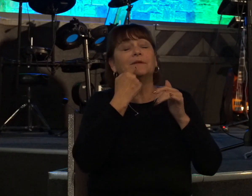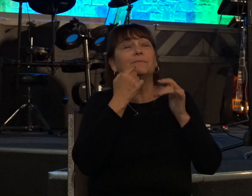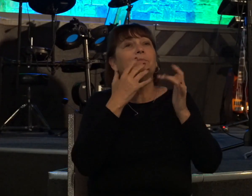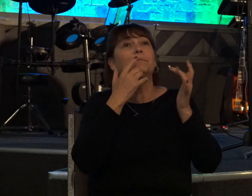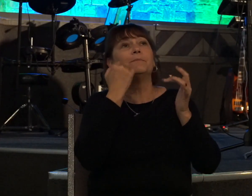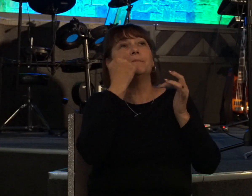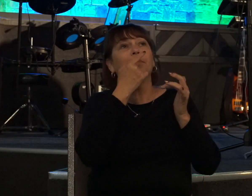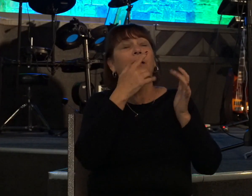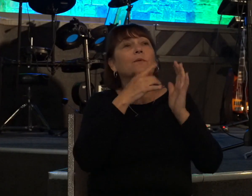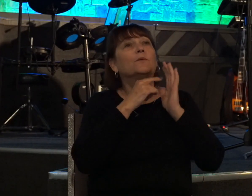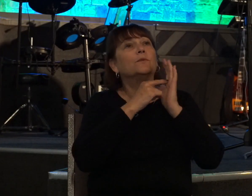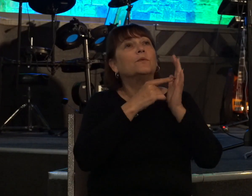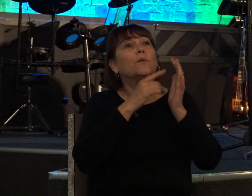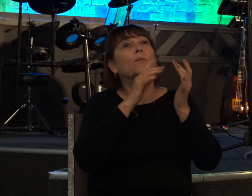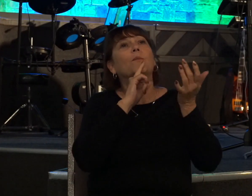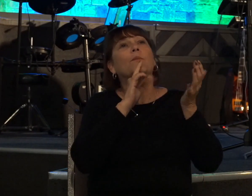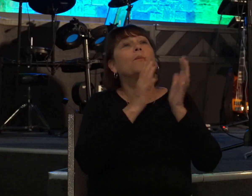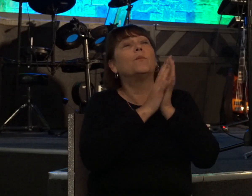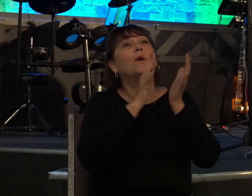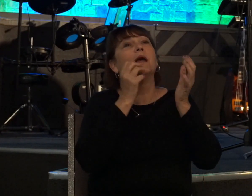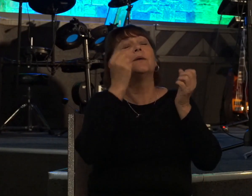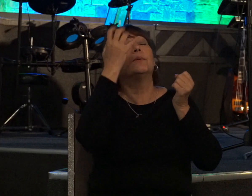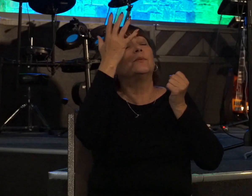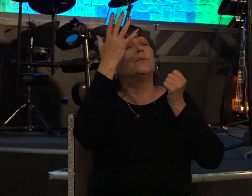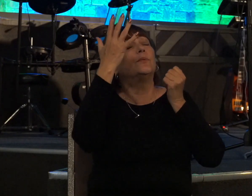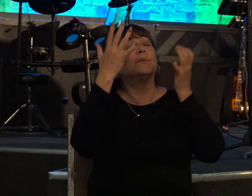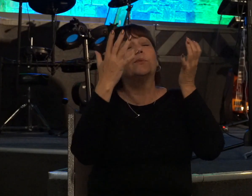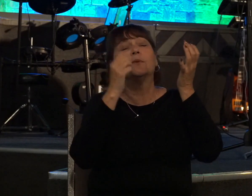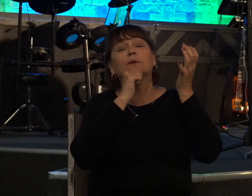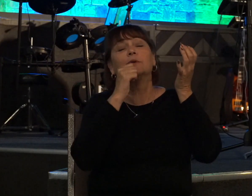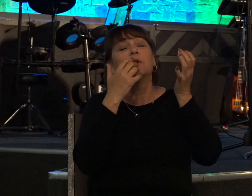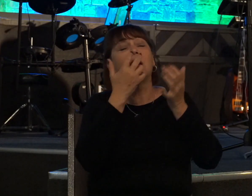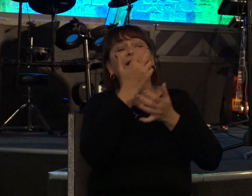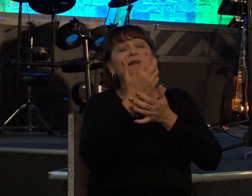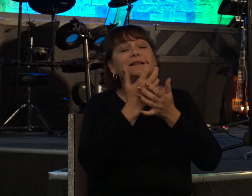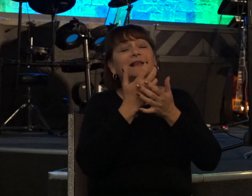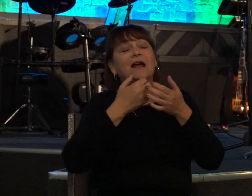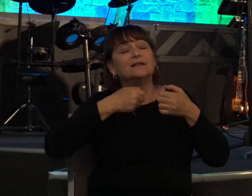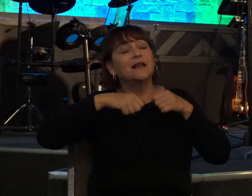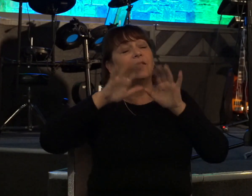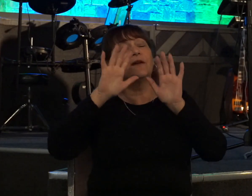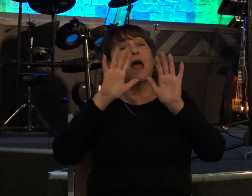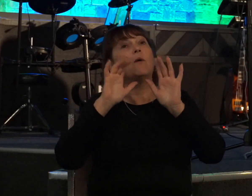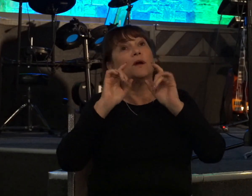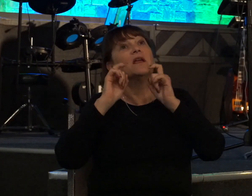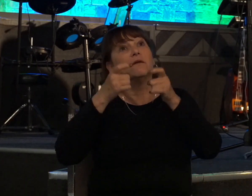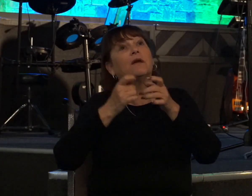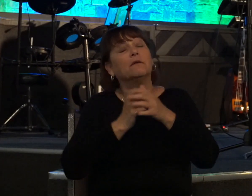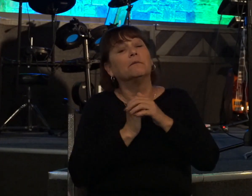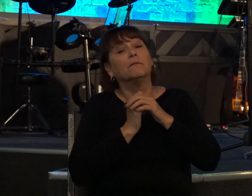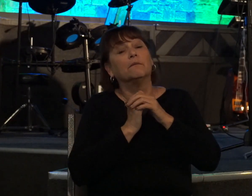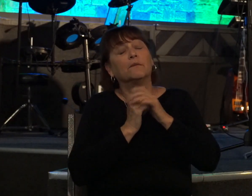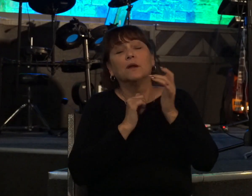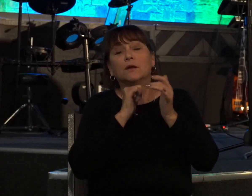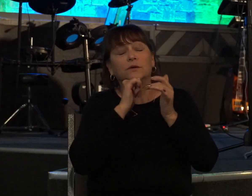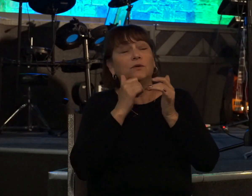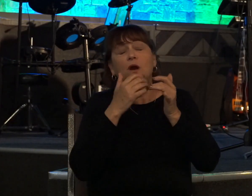forth your praise for you do not desire sacrifice or else I would give it you do not delight in burnt